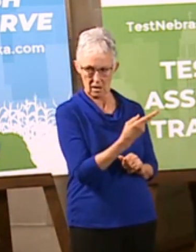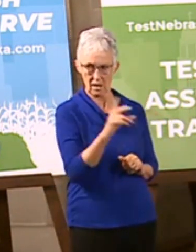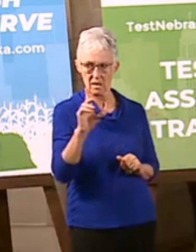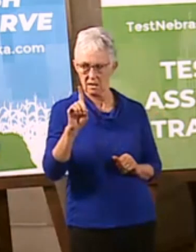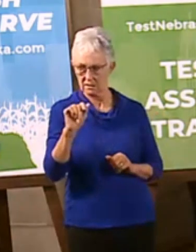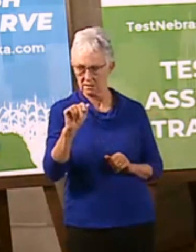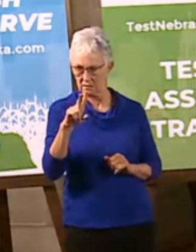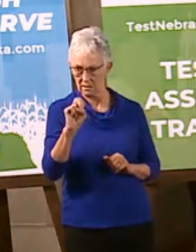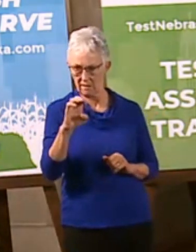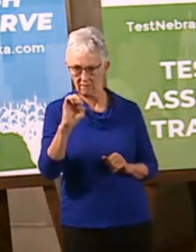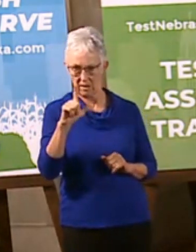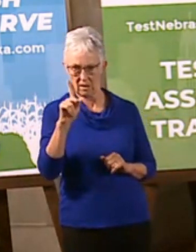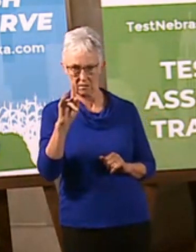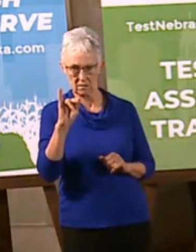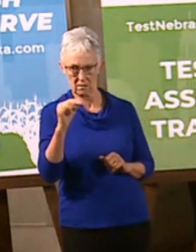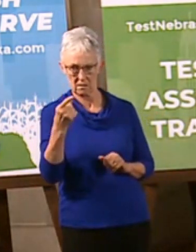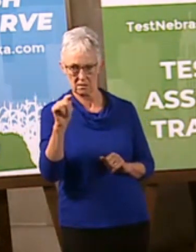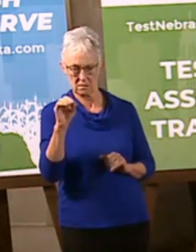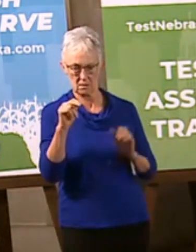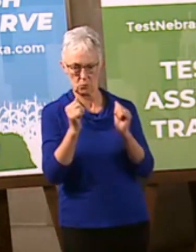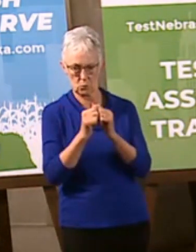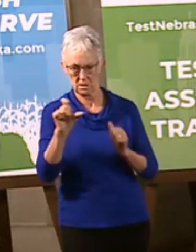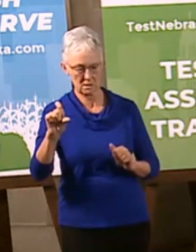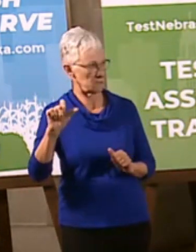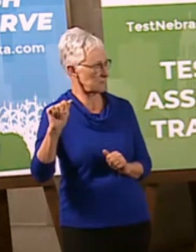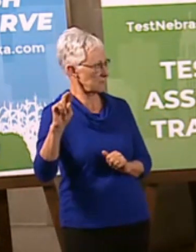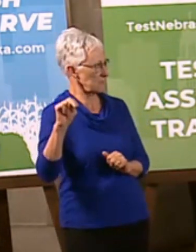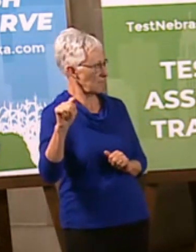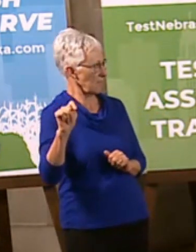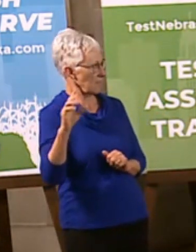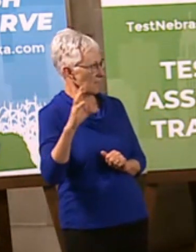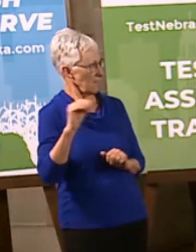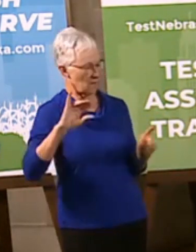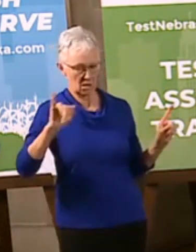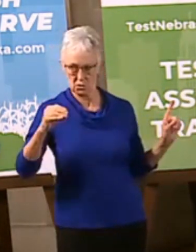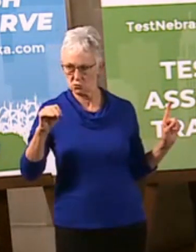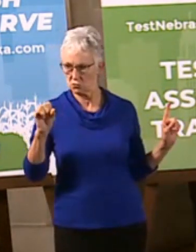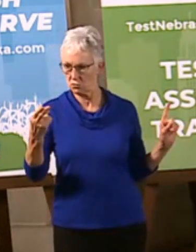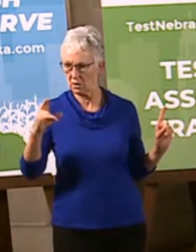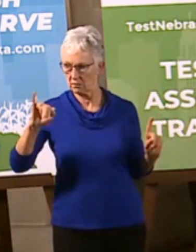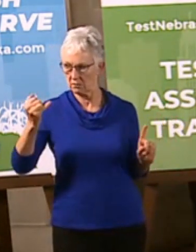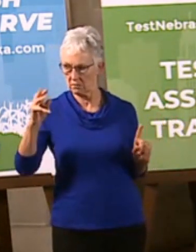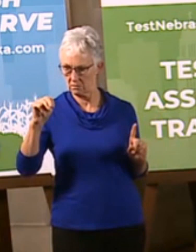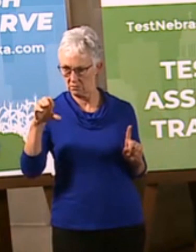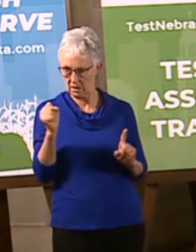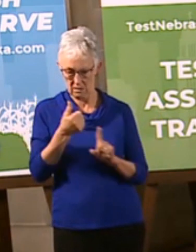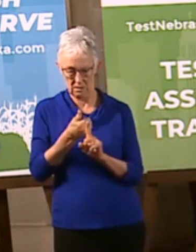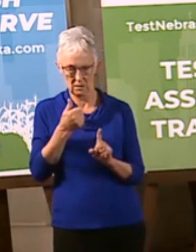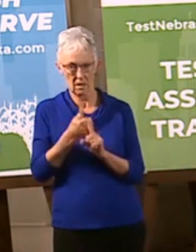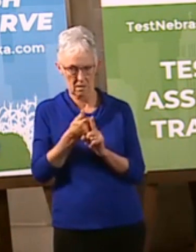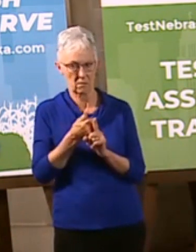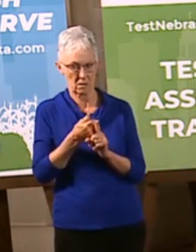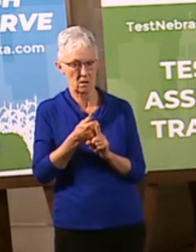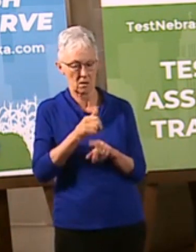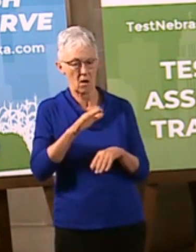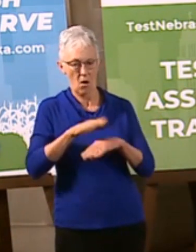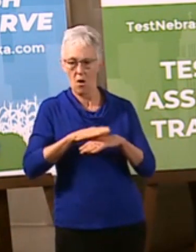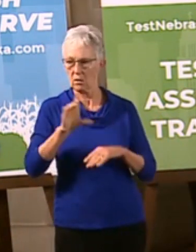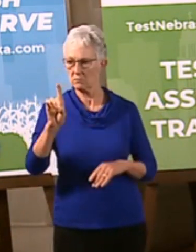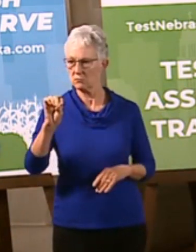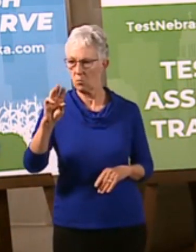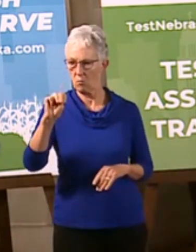Zant and then Josh James. There's always no there he is. Okay then Josh James who is with Domo